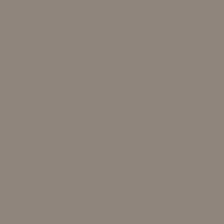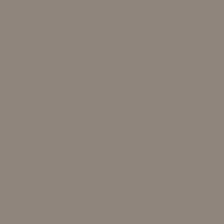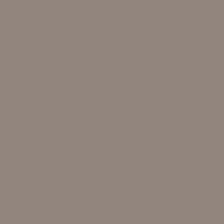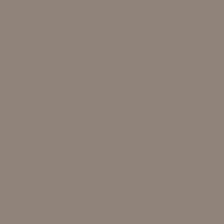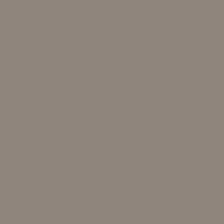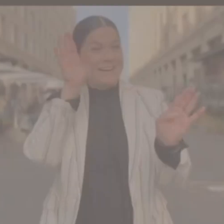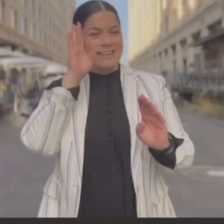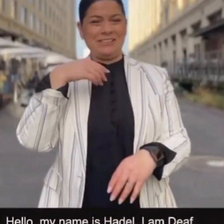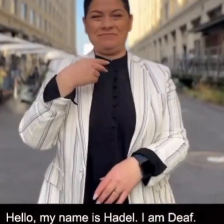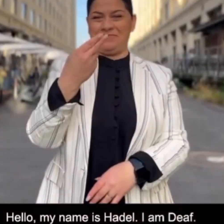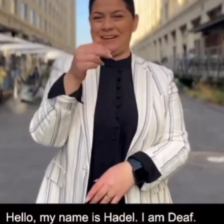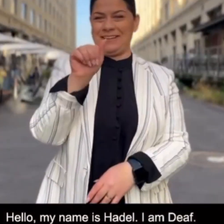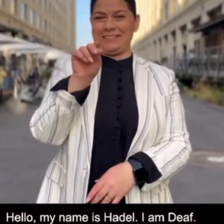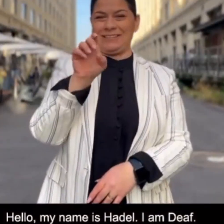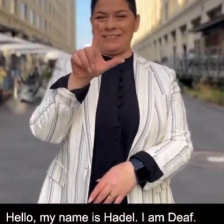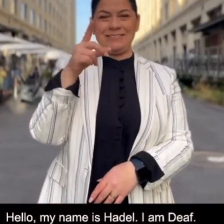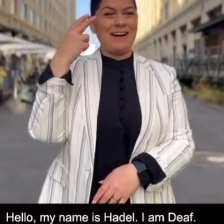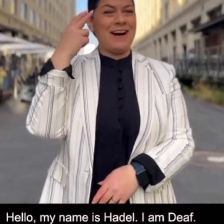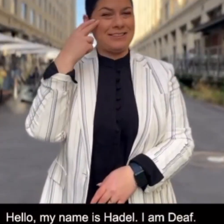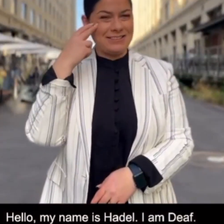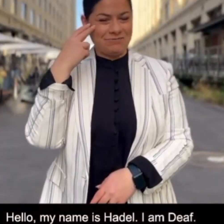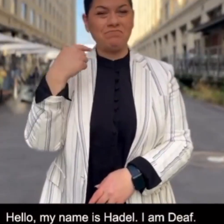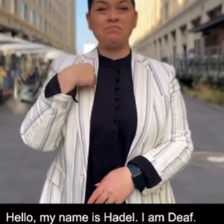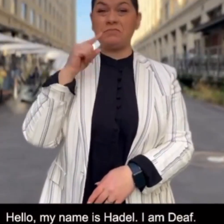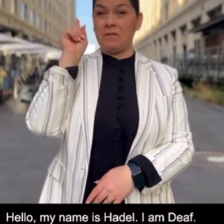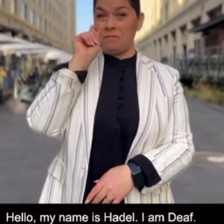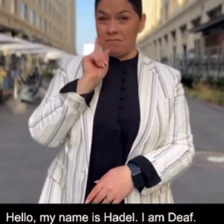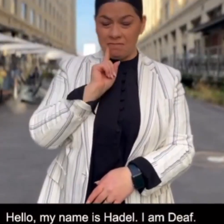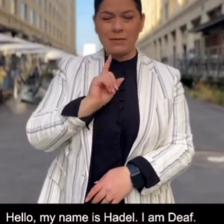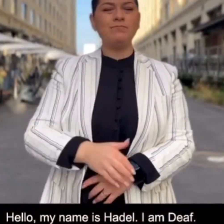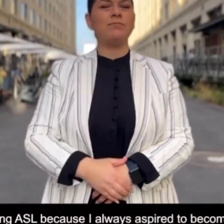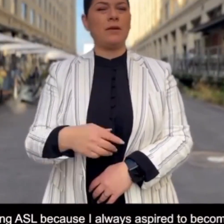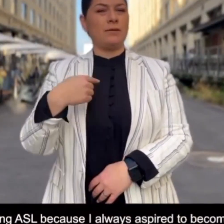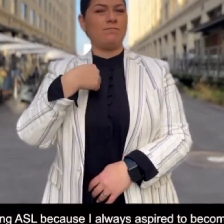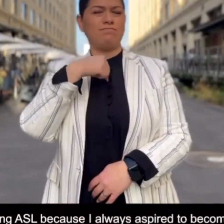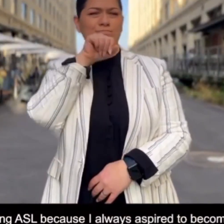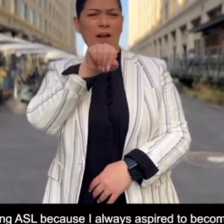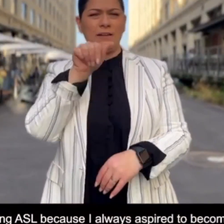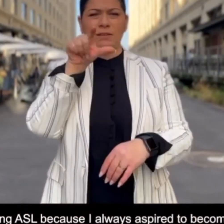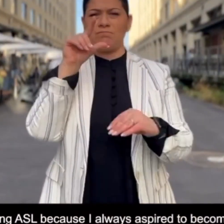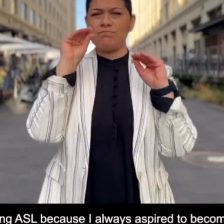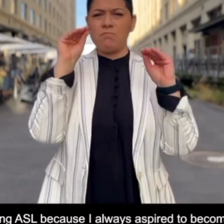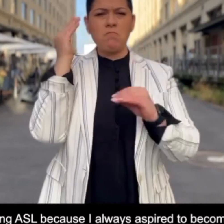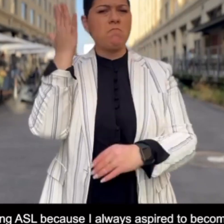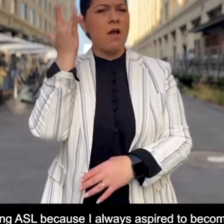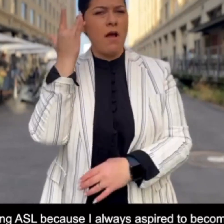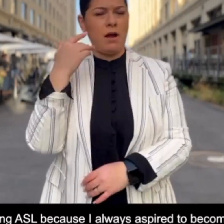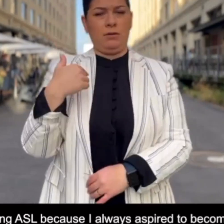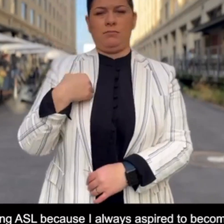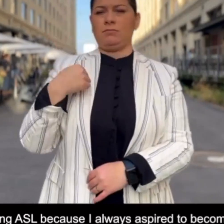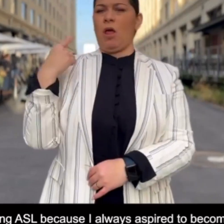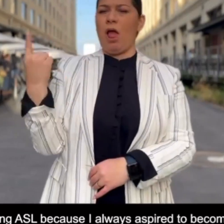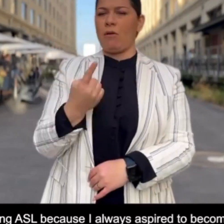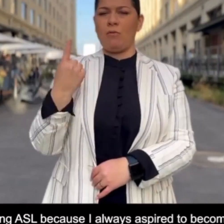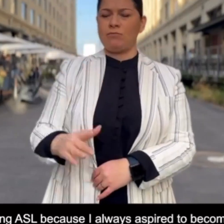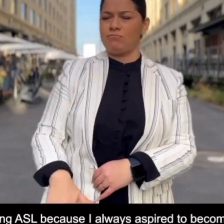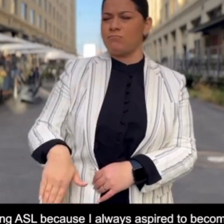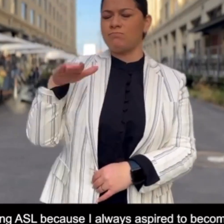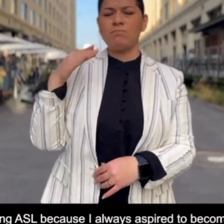Hello, my name is Hadell, and I am deaf. I love teaching ASL because I always aspired to become an